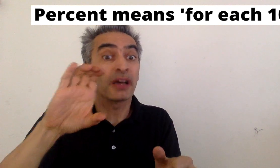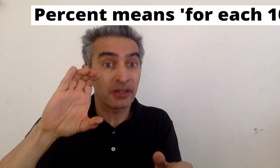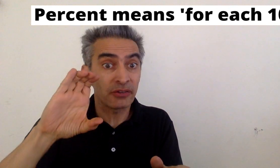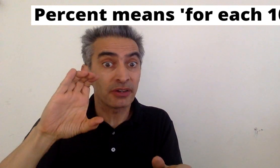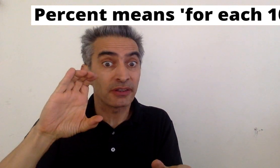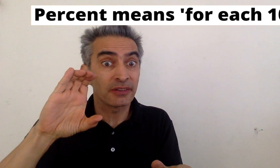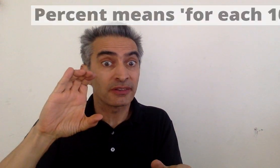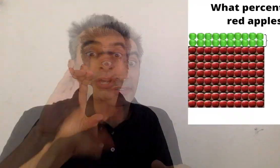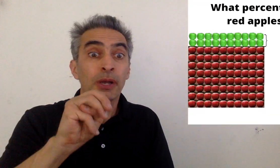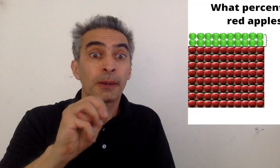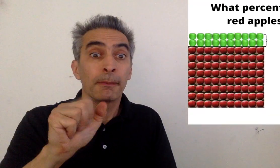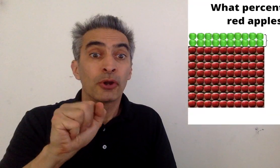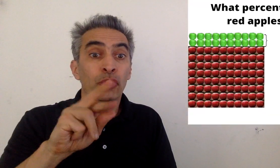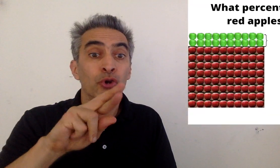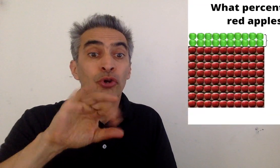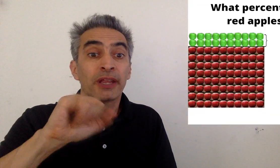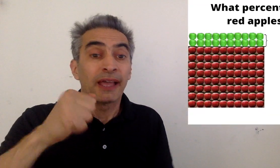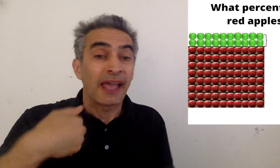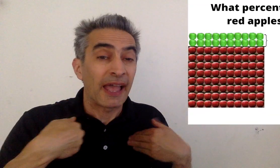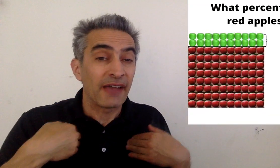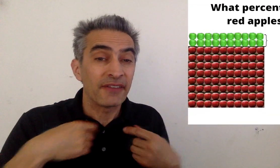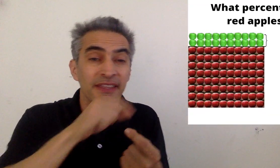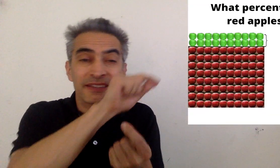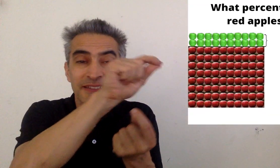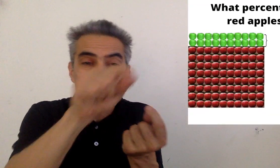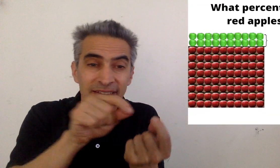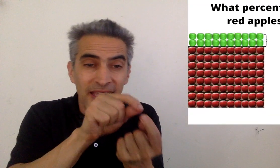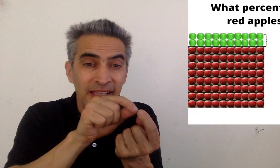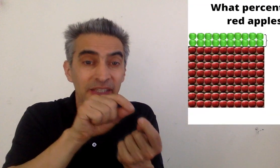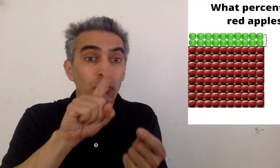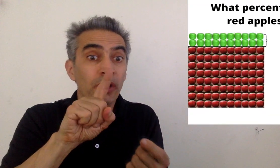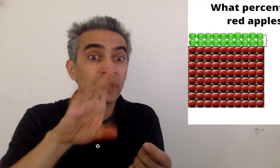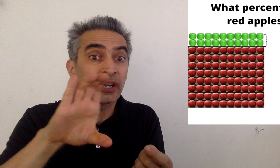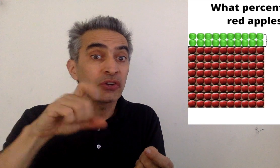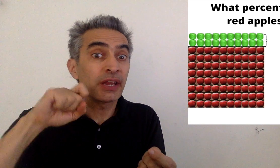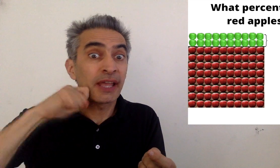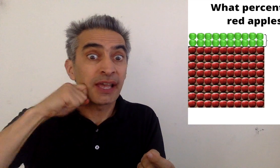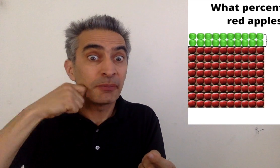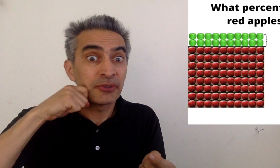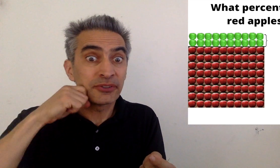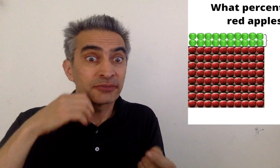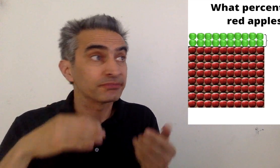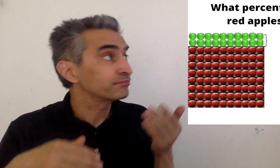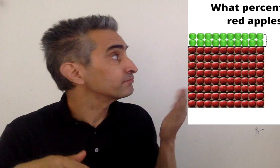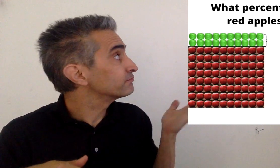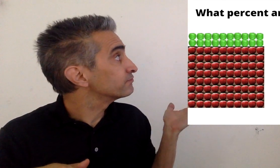100. Maria has exactly 100 apples.